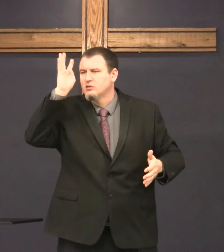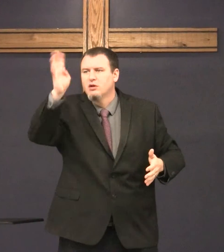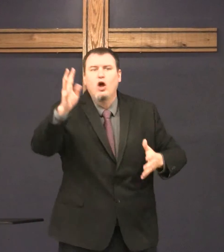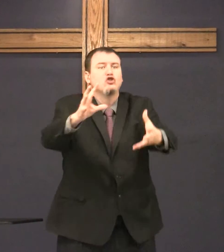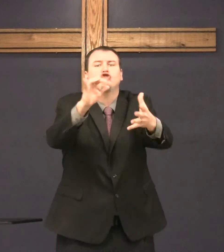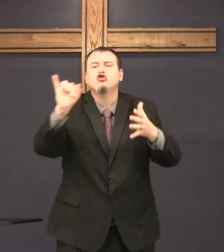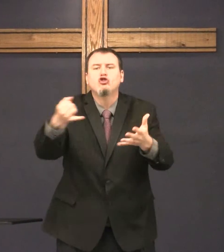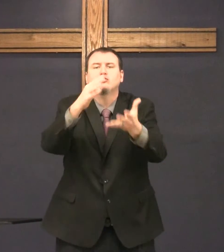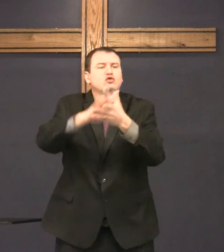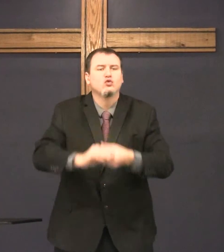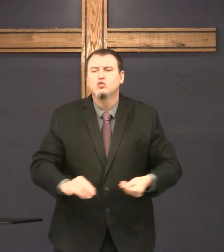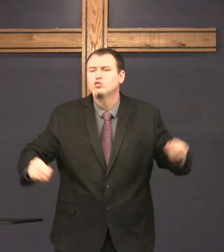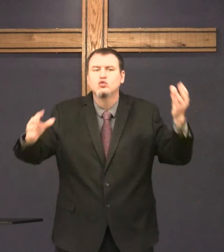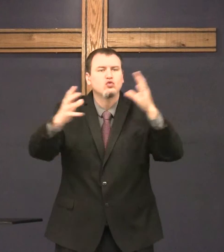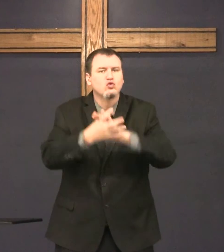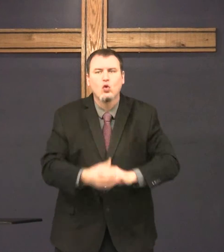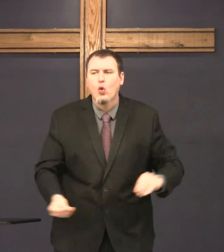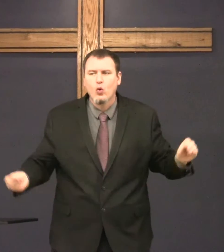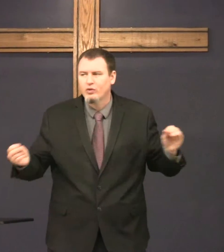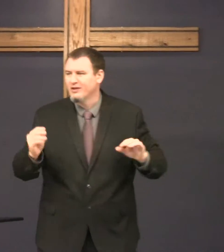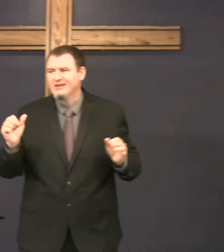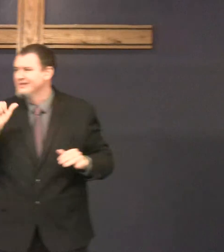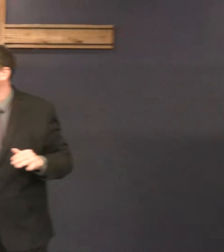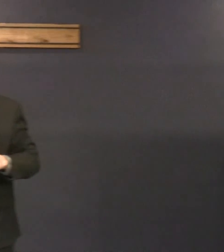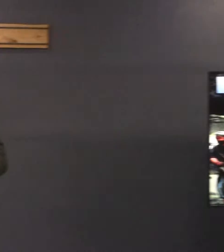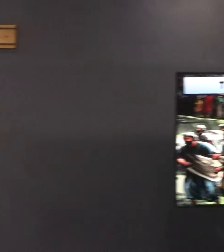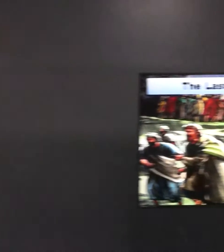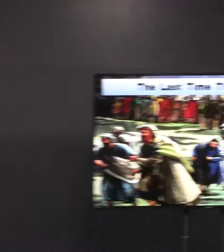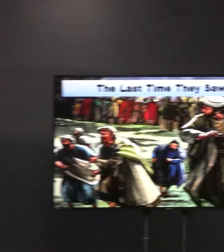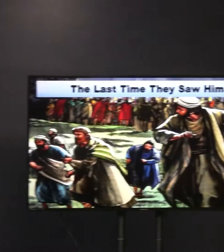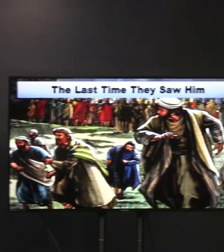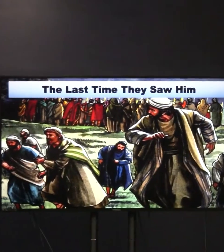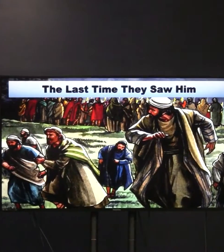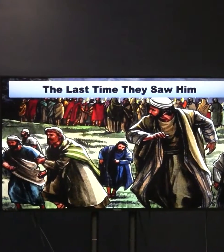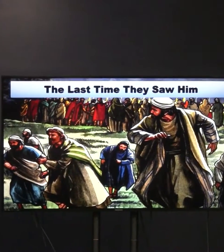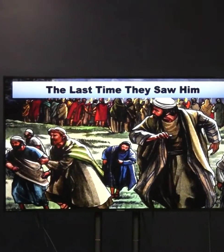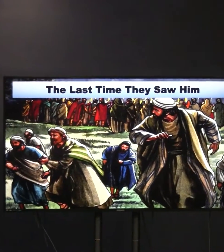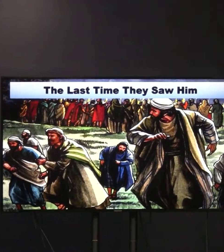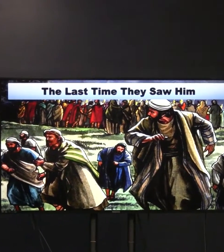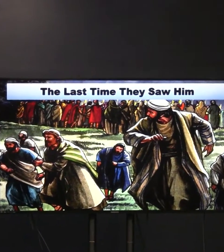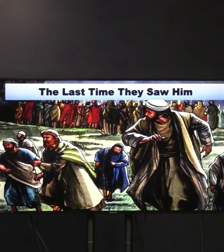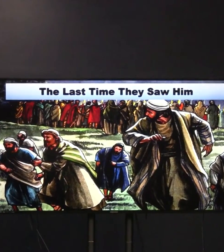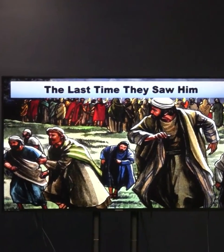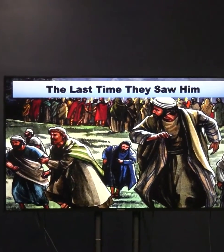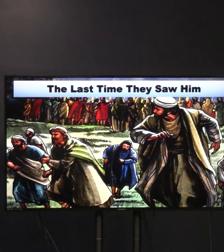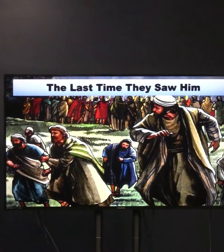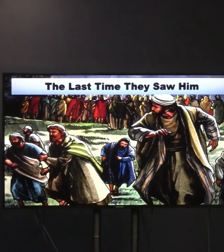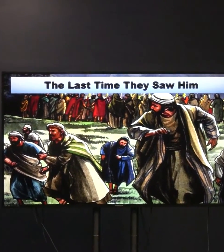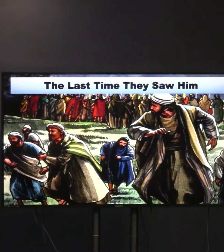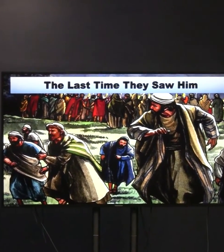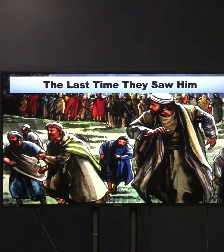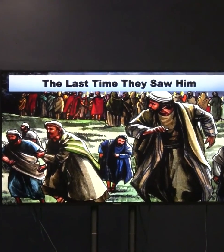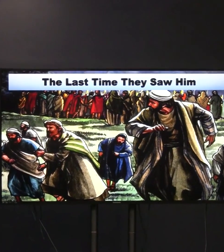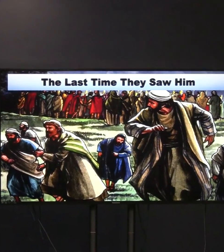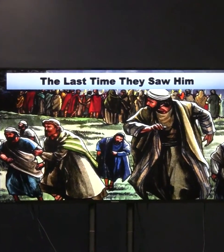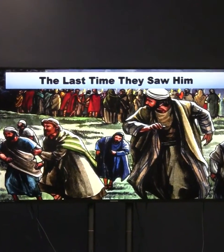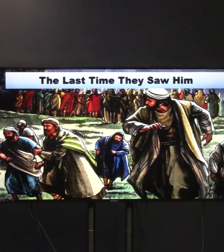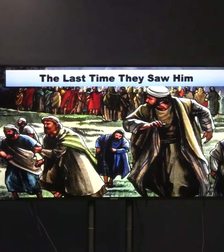happened. They weren't just things that he made up. They weren't his stories. They weren't movie flies.